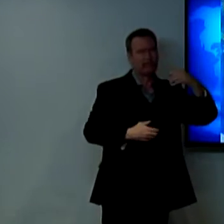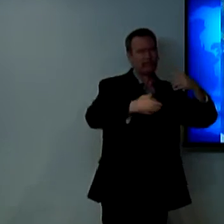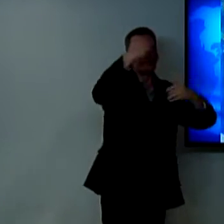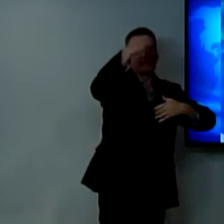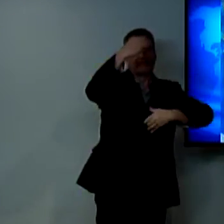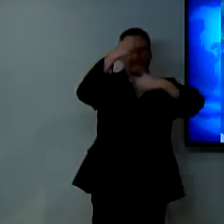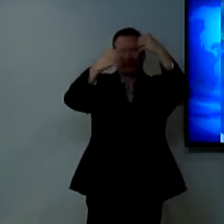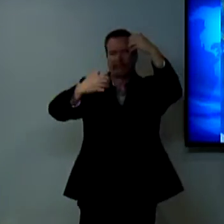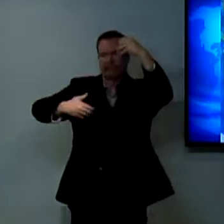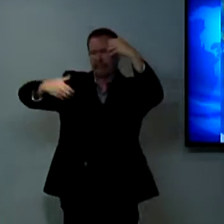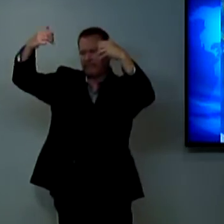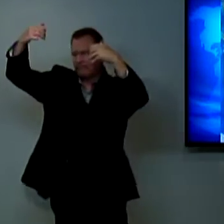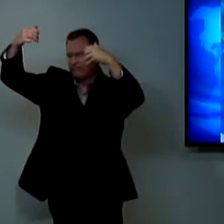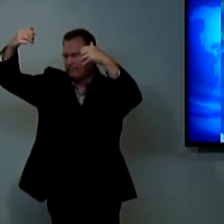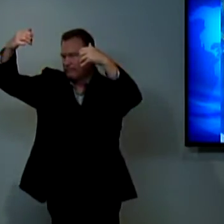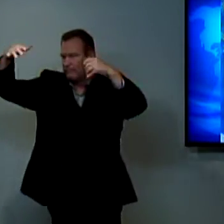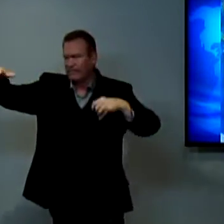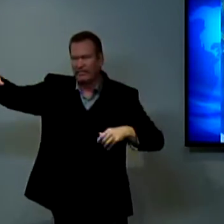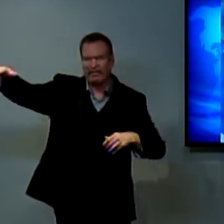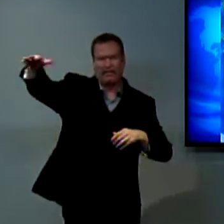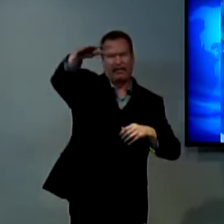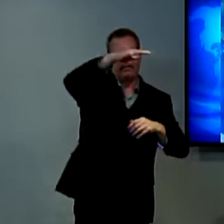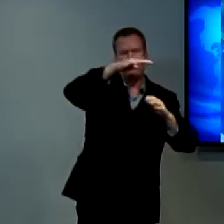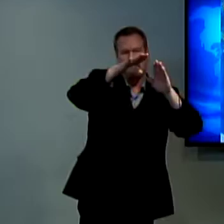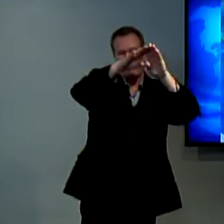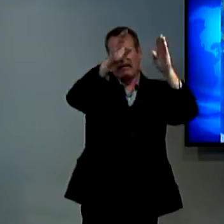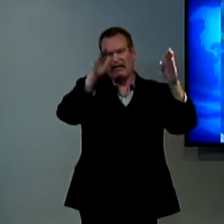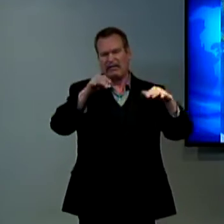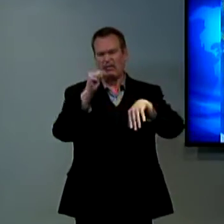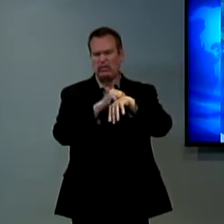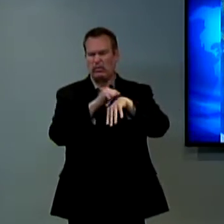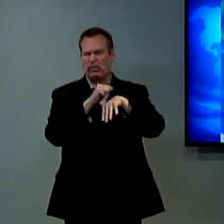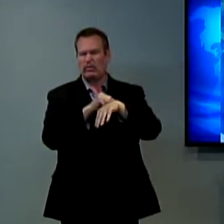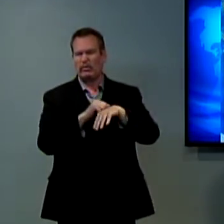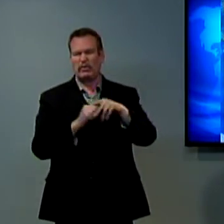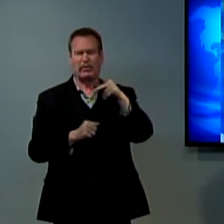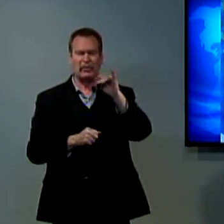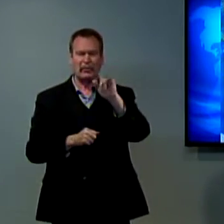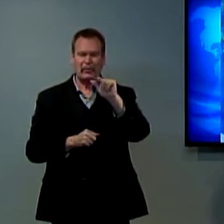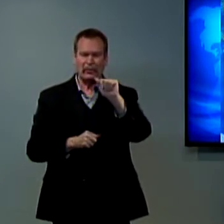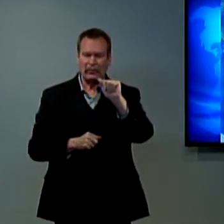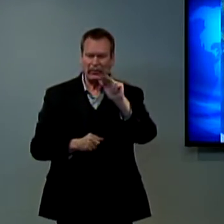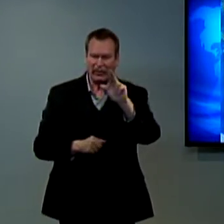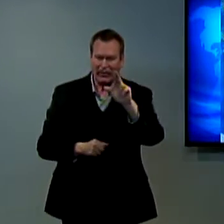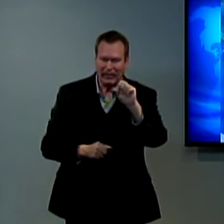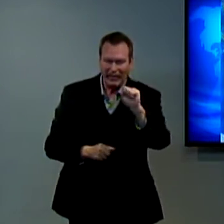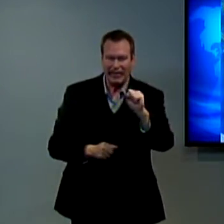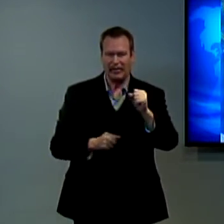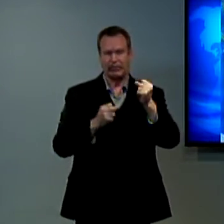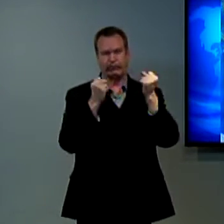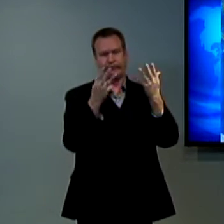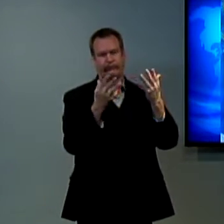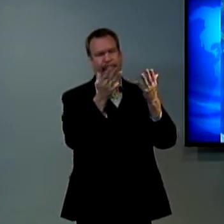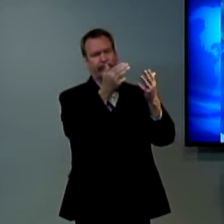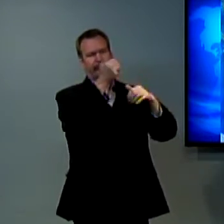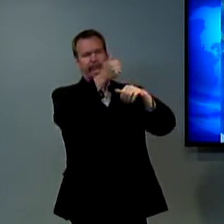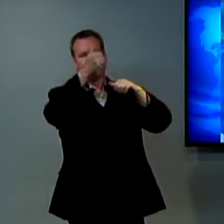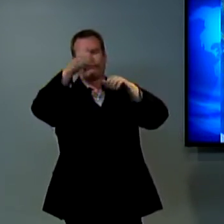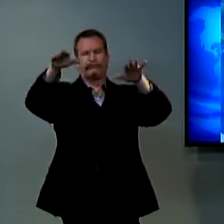country at the Roman rule and they had established their rule there and there were like all of these buildings with pillars and you know many